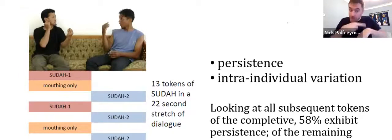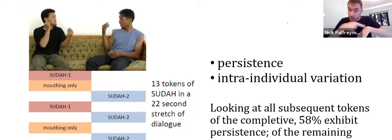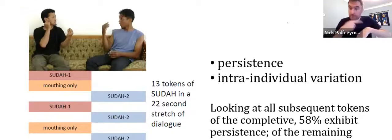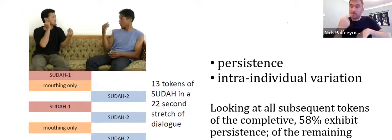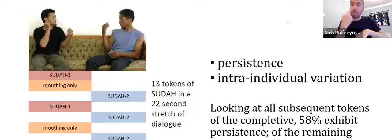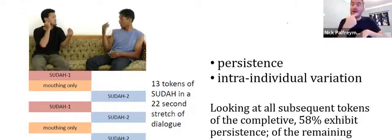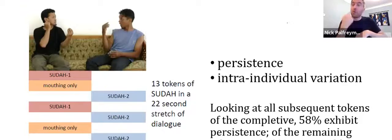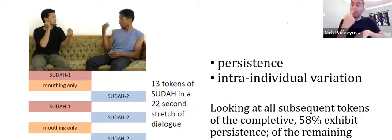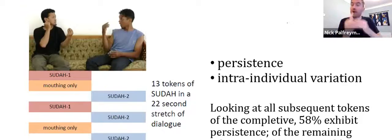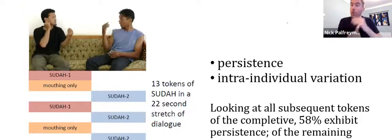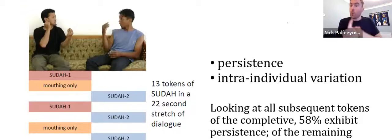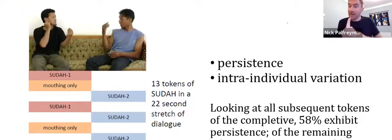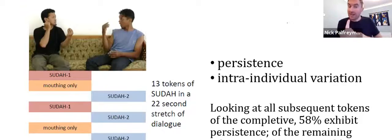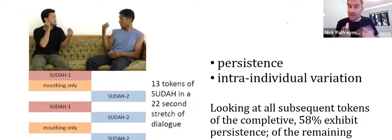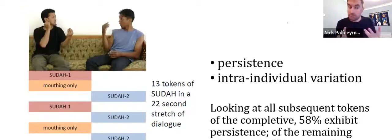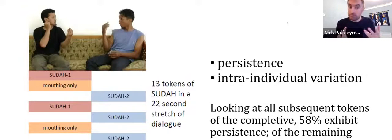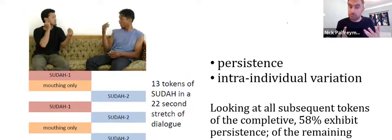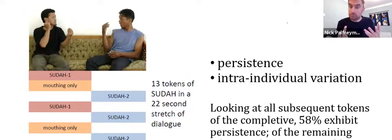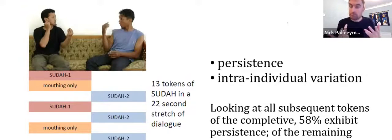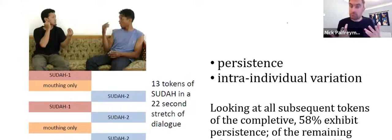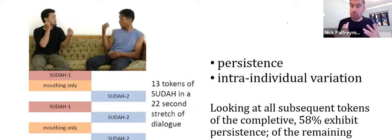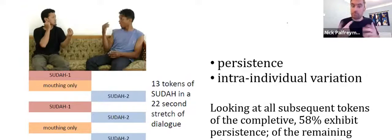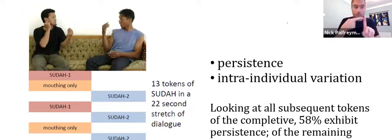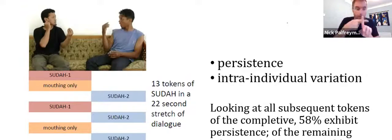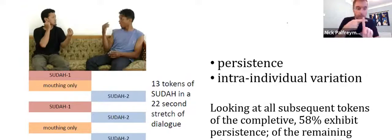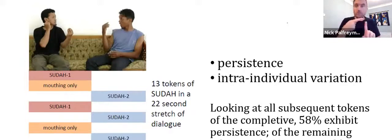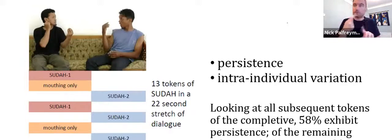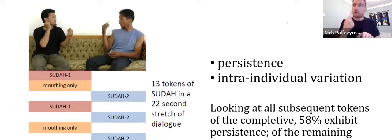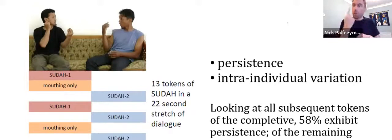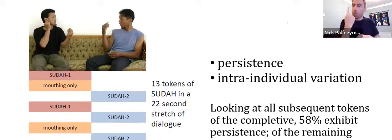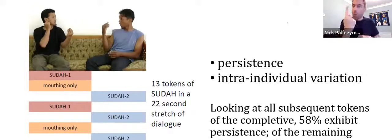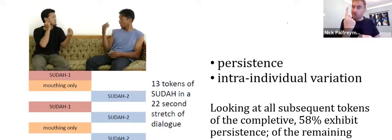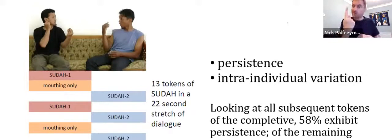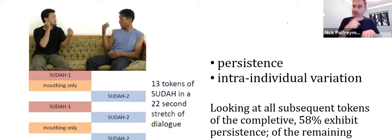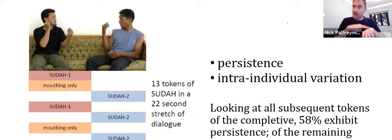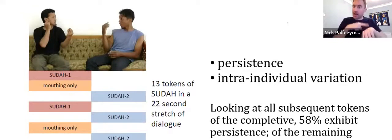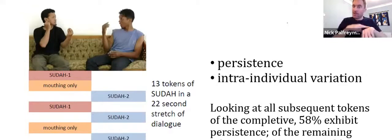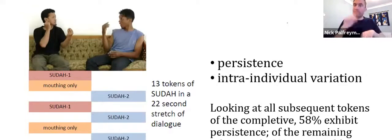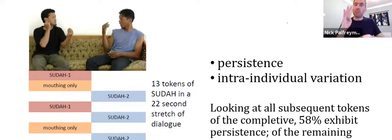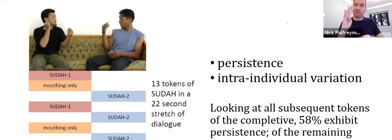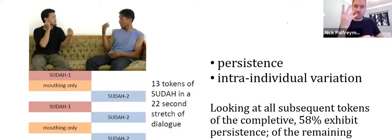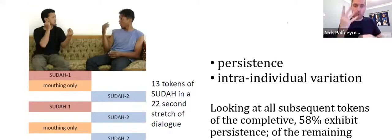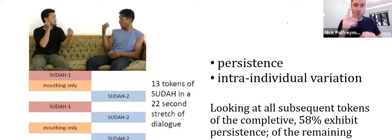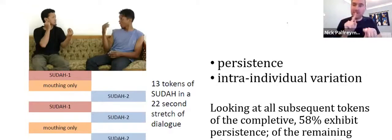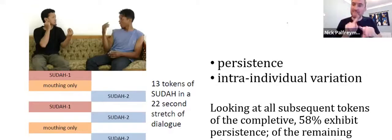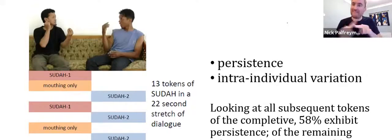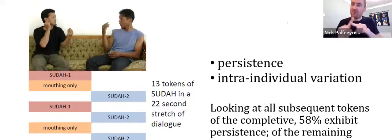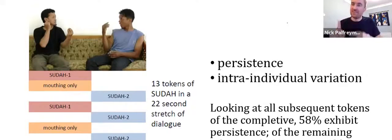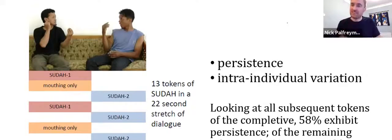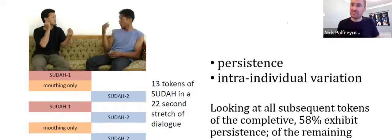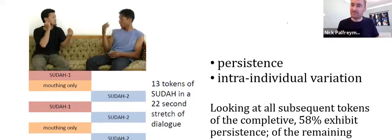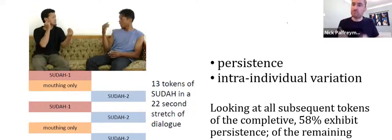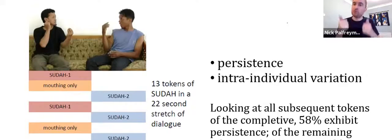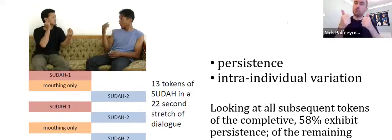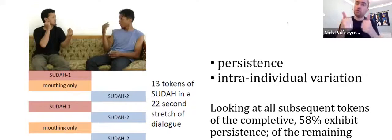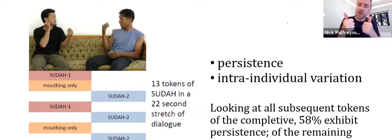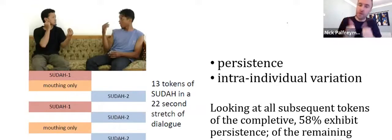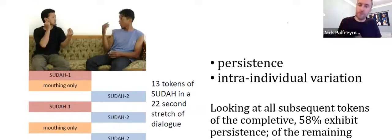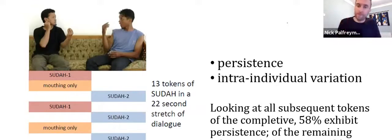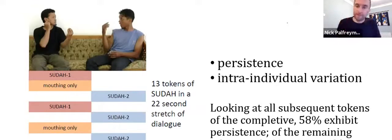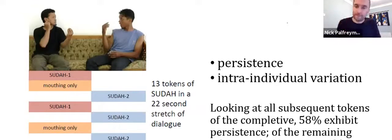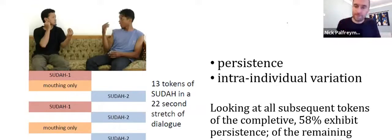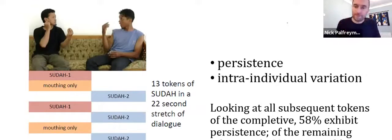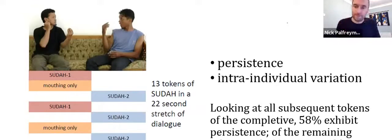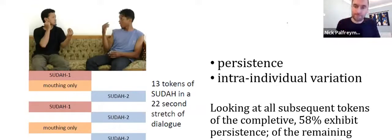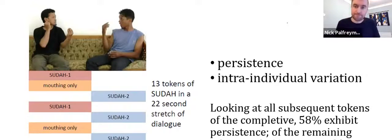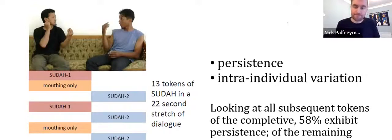So, also, there's twice, there's mouthings in there as well. Plus, one time